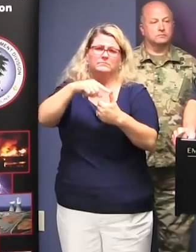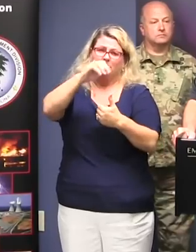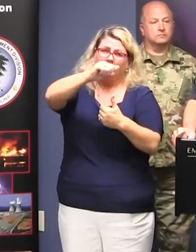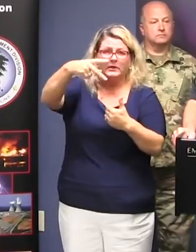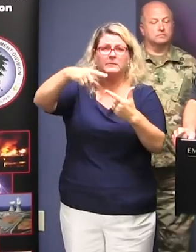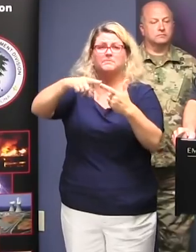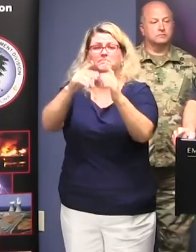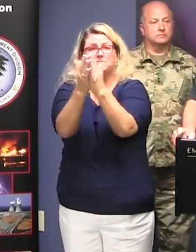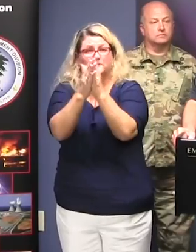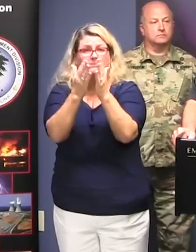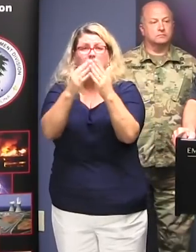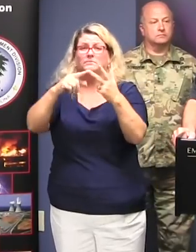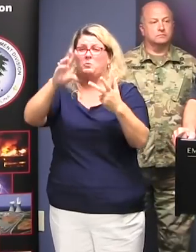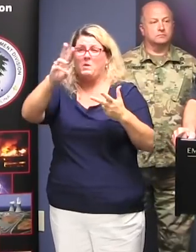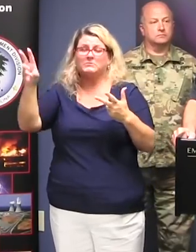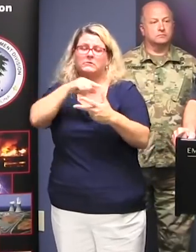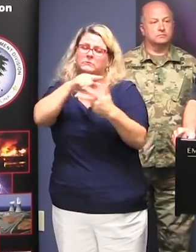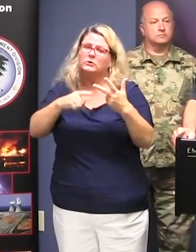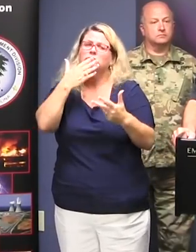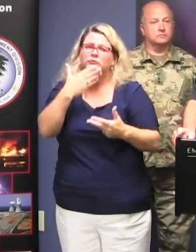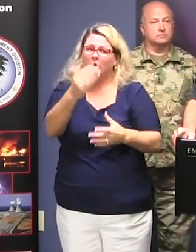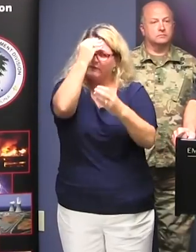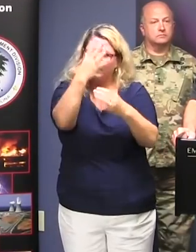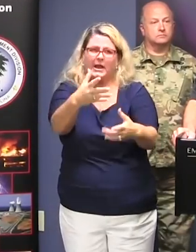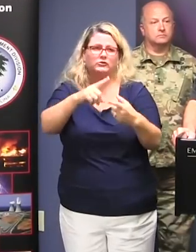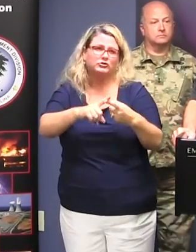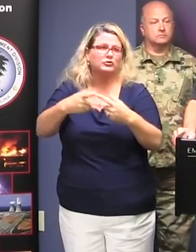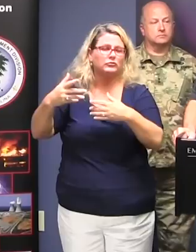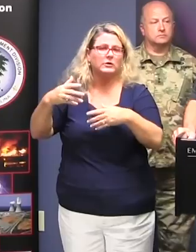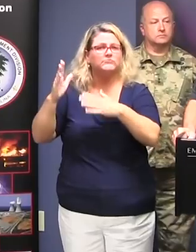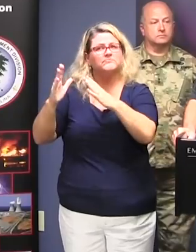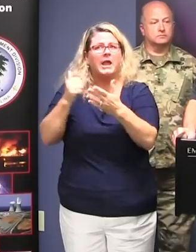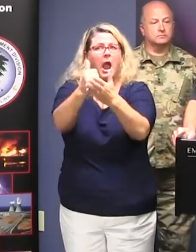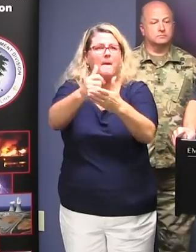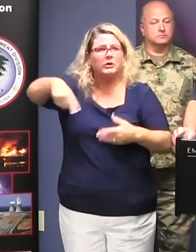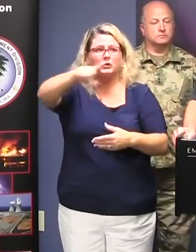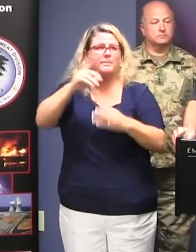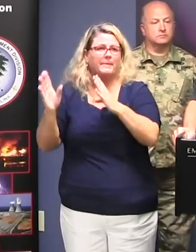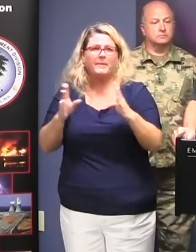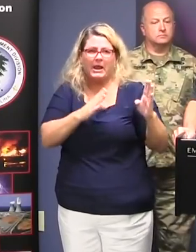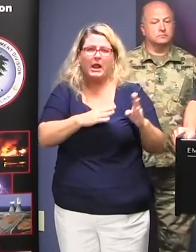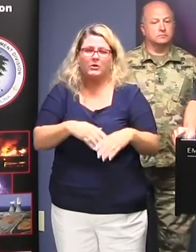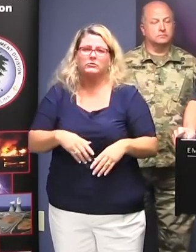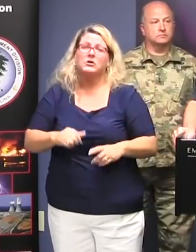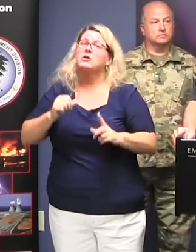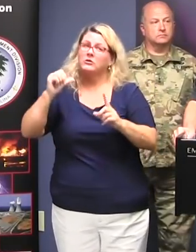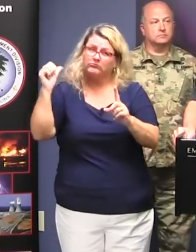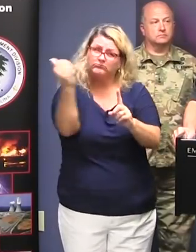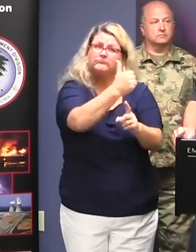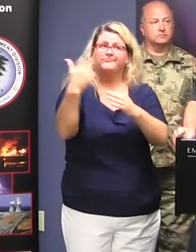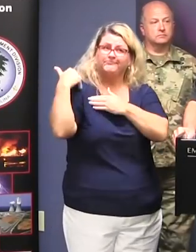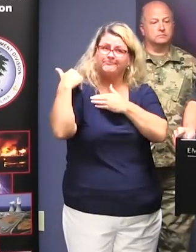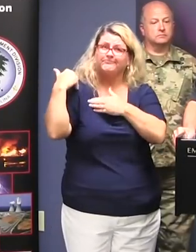hurricane guide, and the website have lots of great information to get each one of us prepared. So we ask that everybody be their own personal emergency